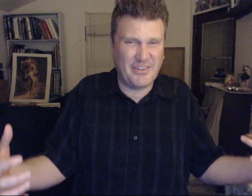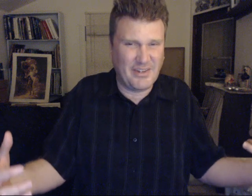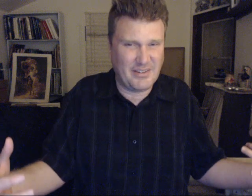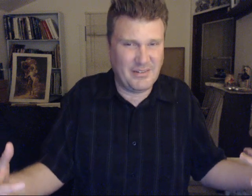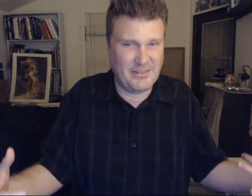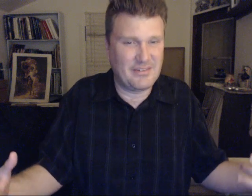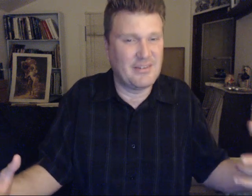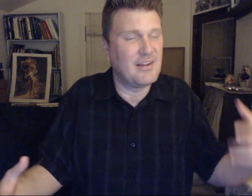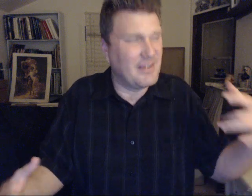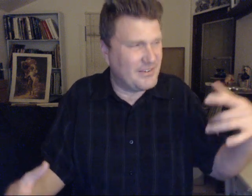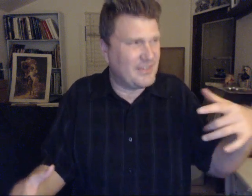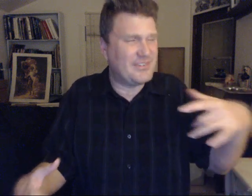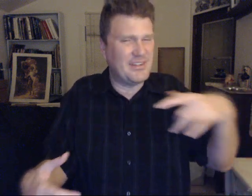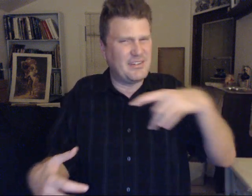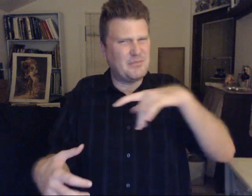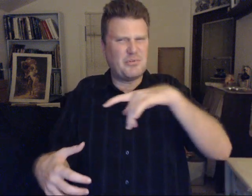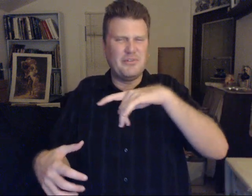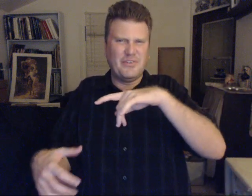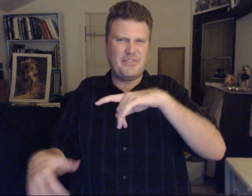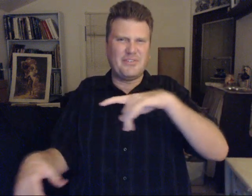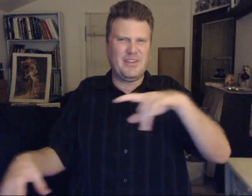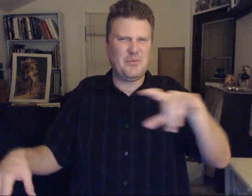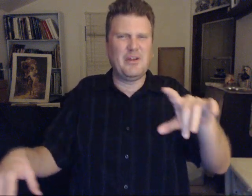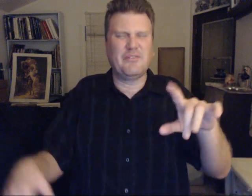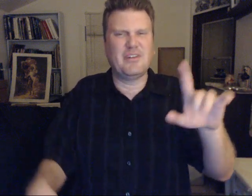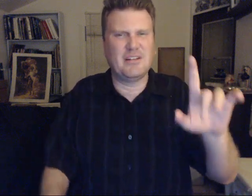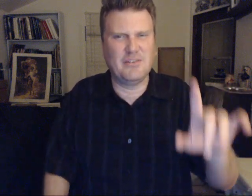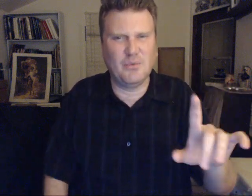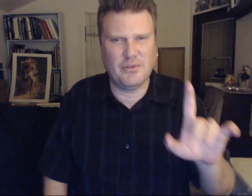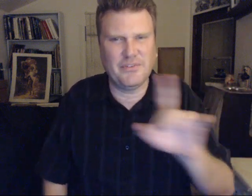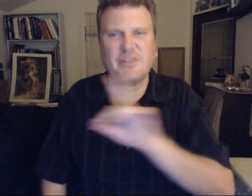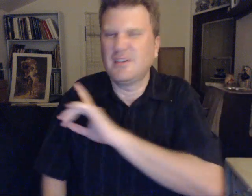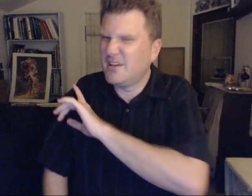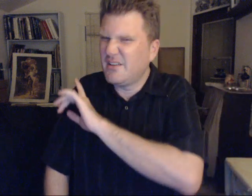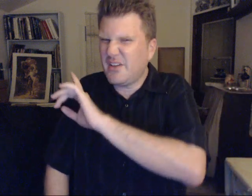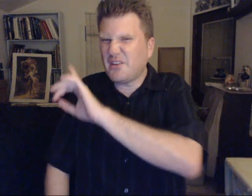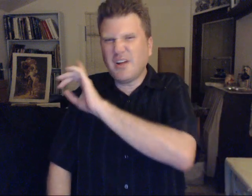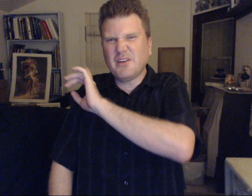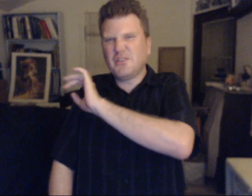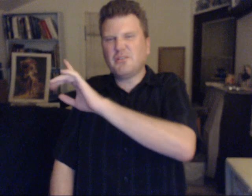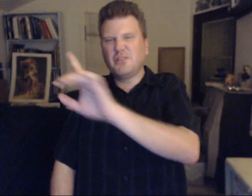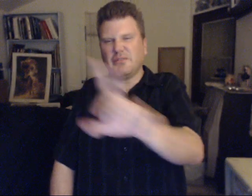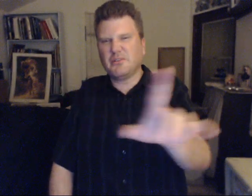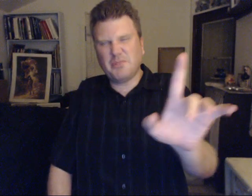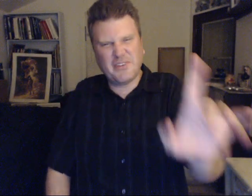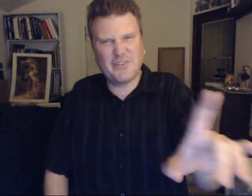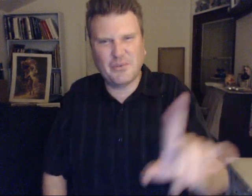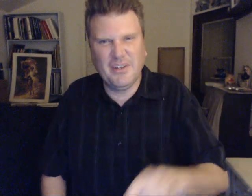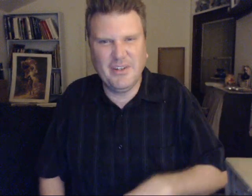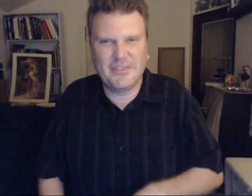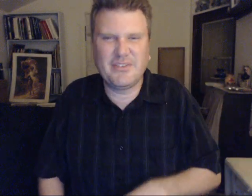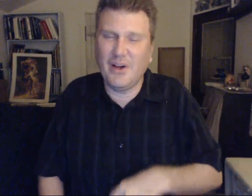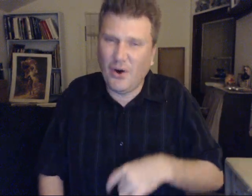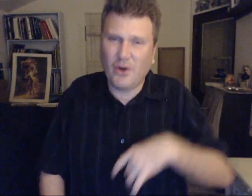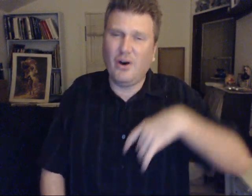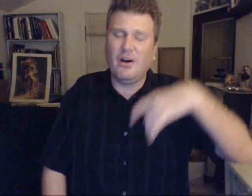like this. Yes I said previously. That we have connected to worlds. That are not different. But this one is. They all are.